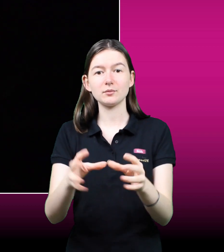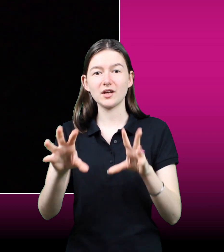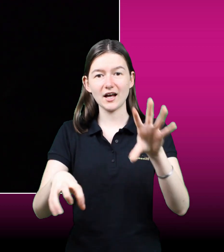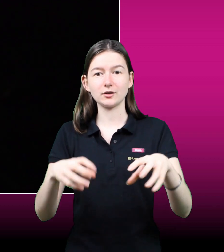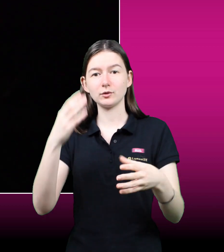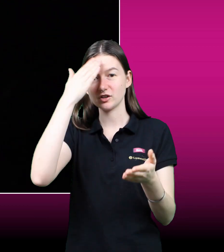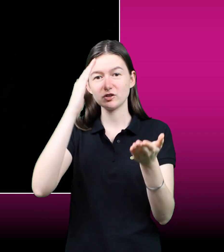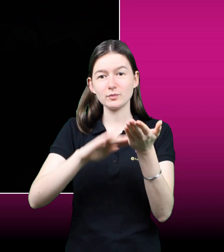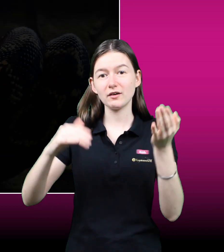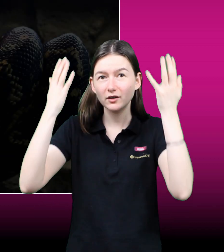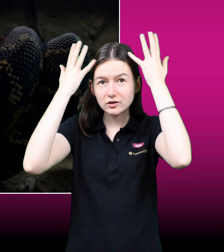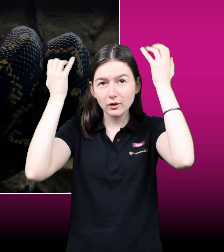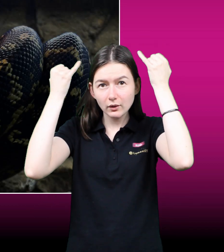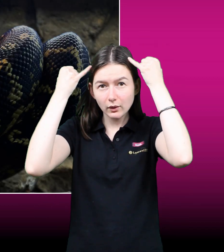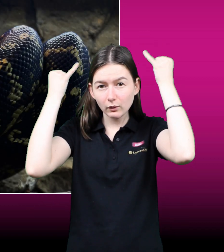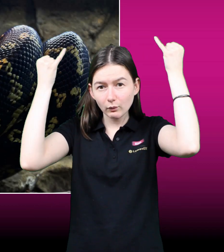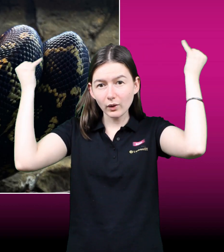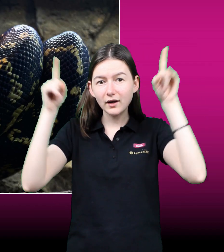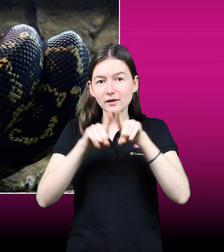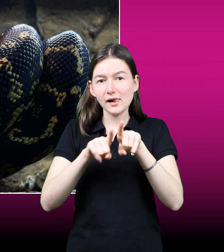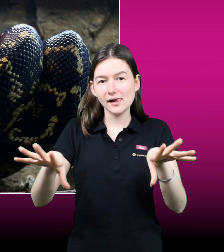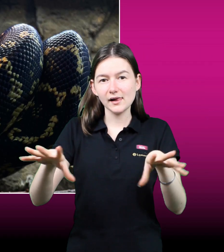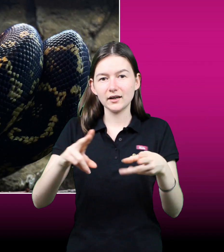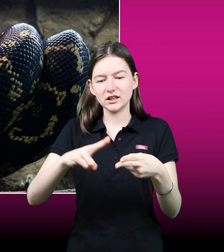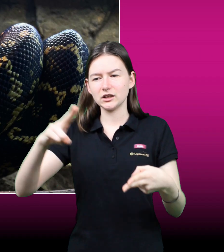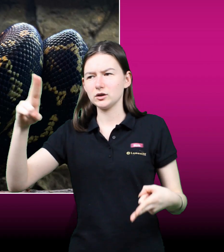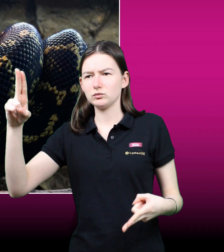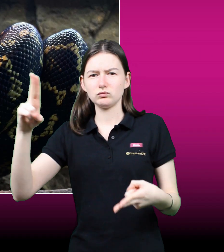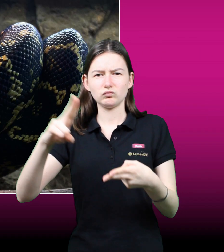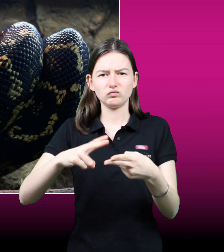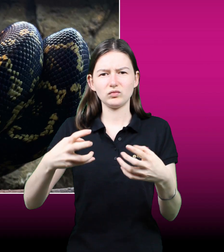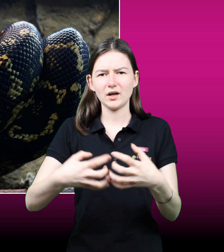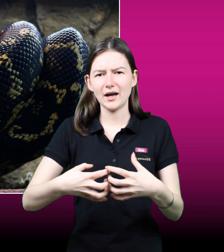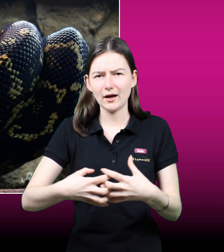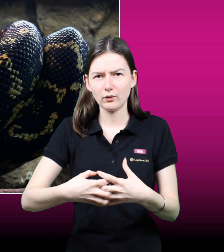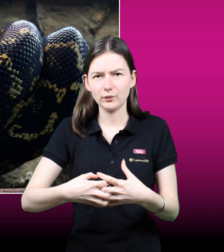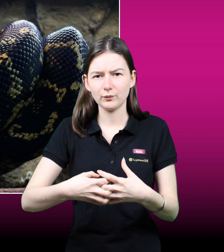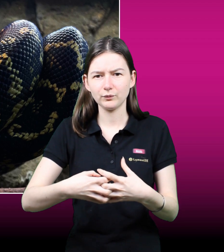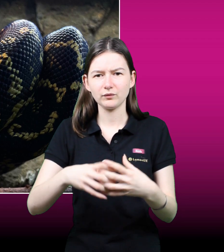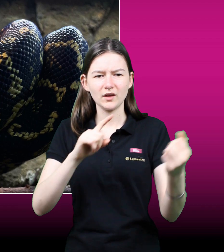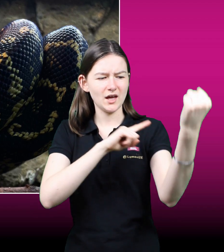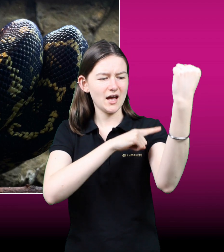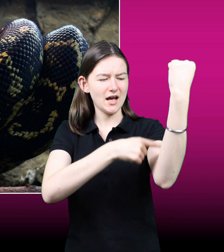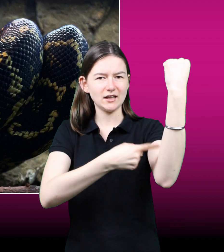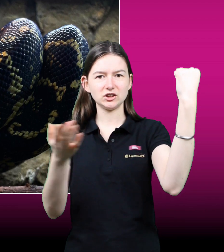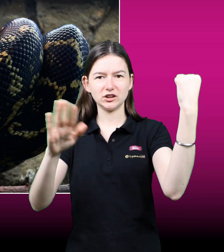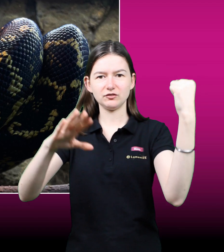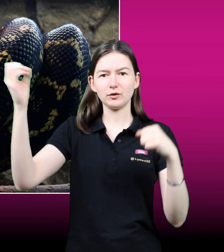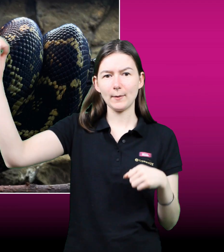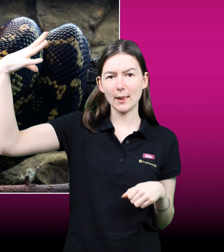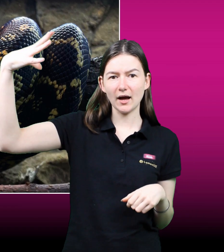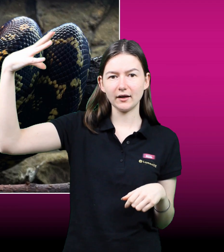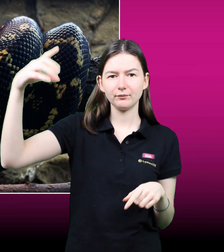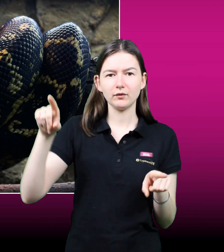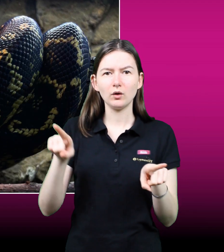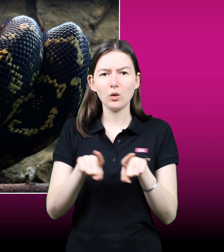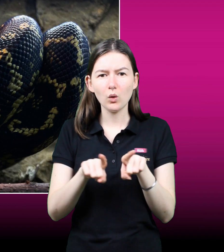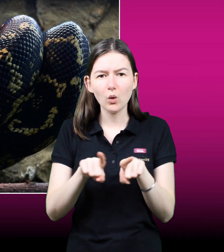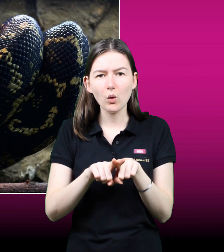end of the day. Luminize allows animals to experience wild-like increases and decreases in energy from